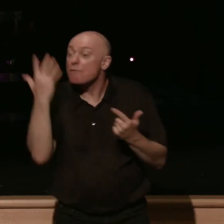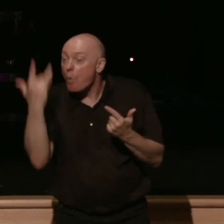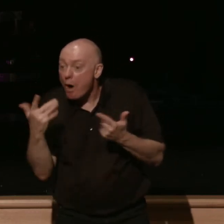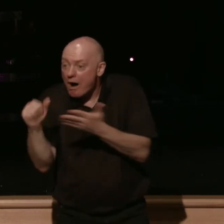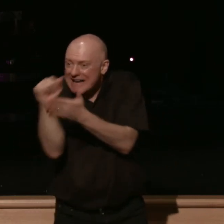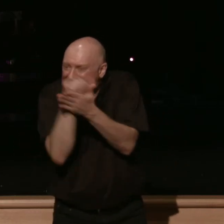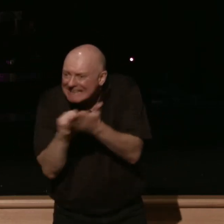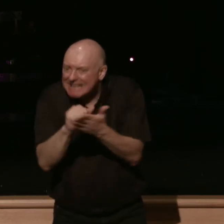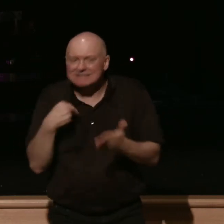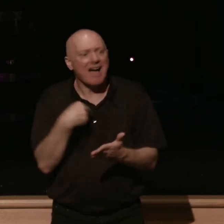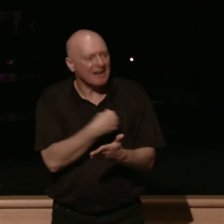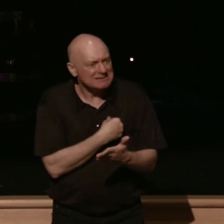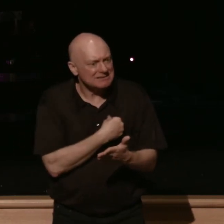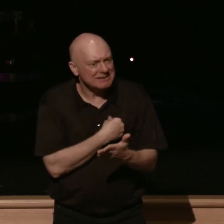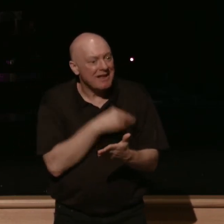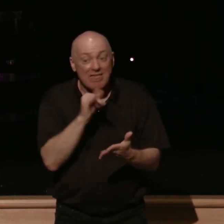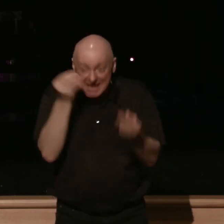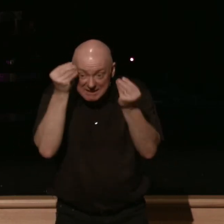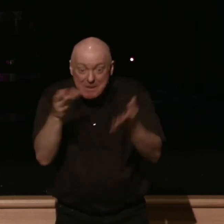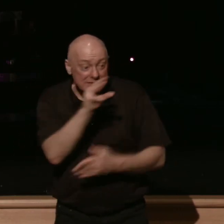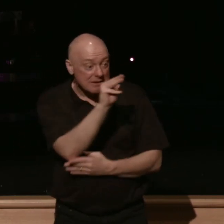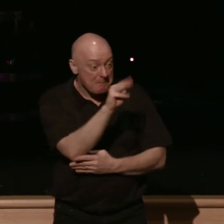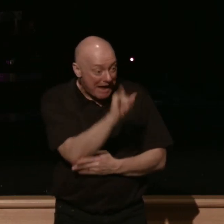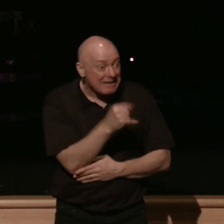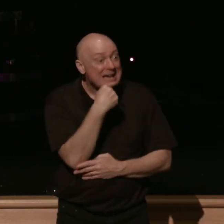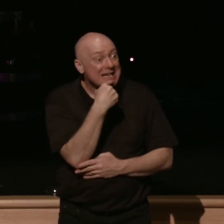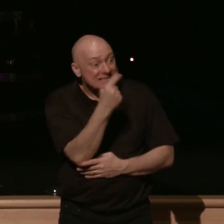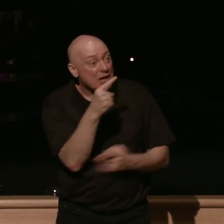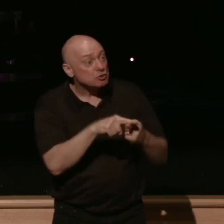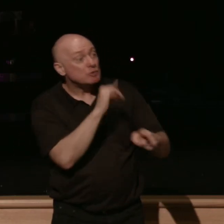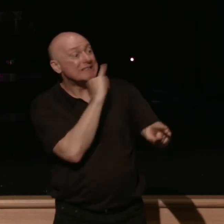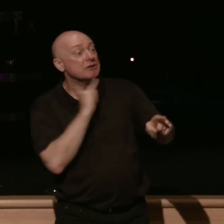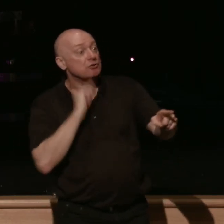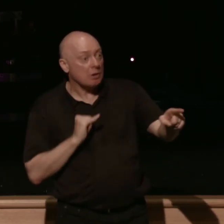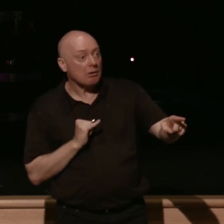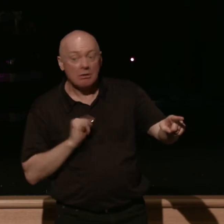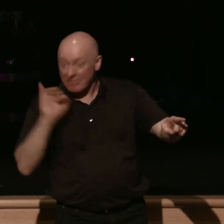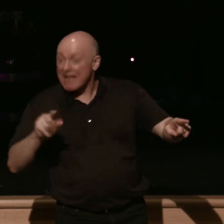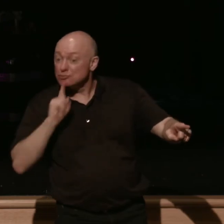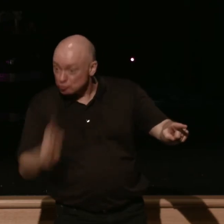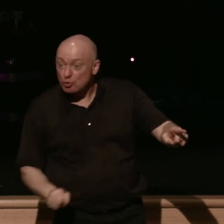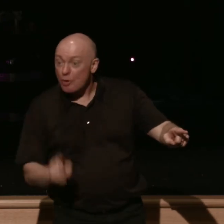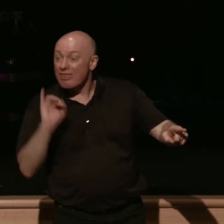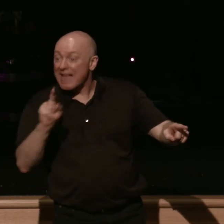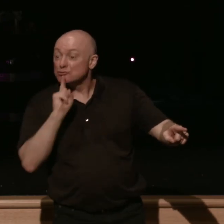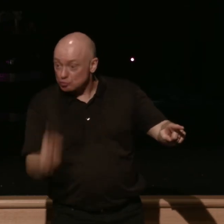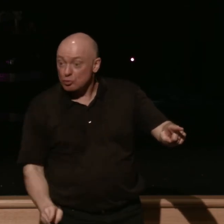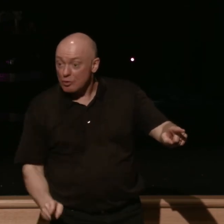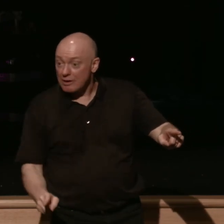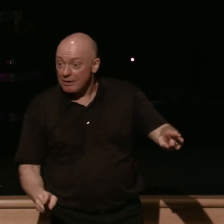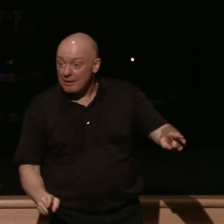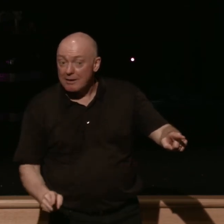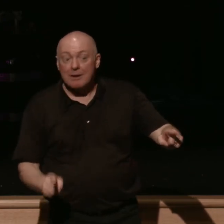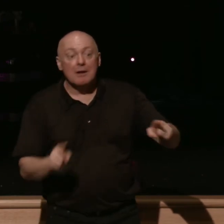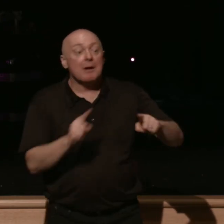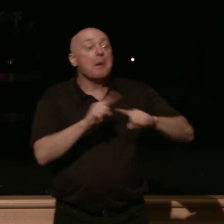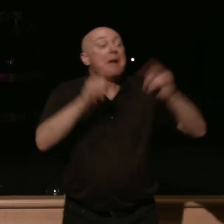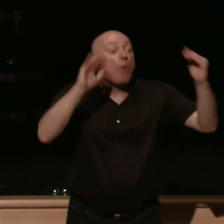to cleanse us that's the message malachi writes to his people that's true that's true but here's where the hope of the gospel is so